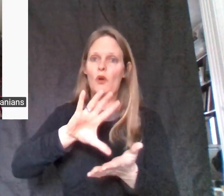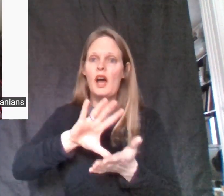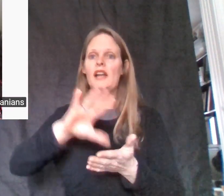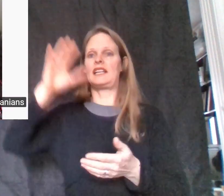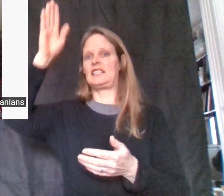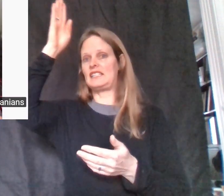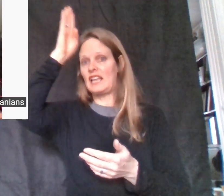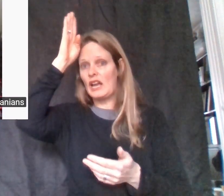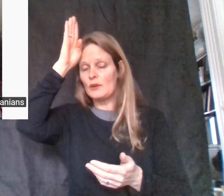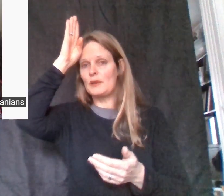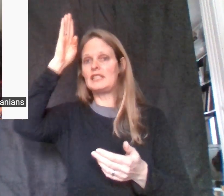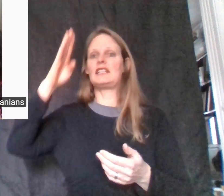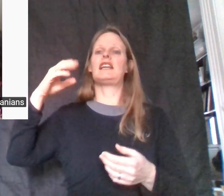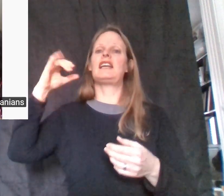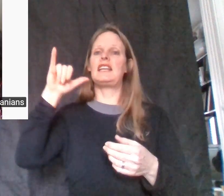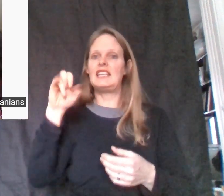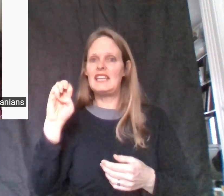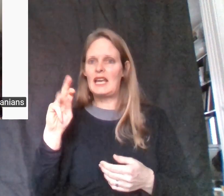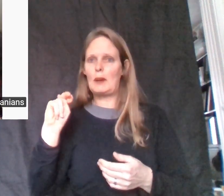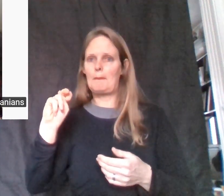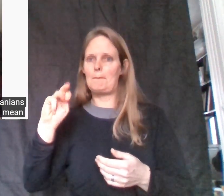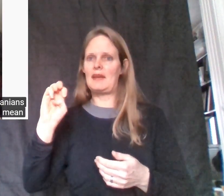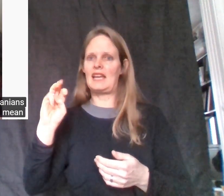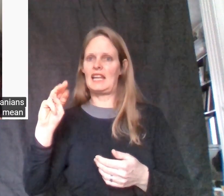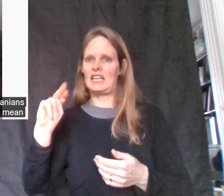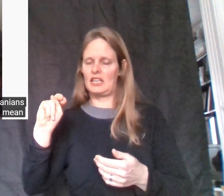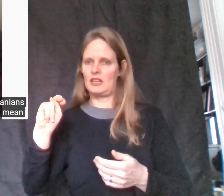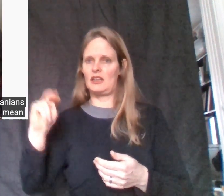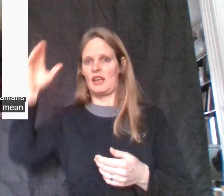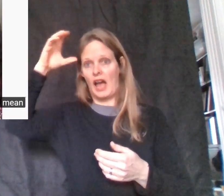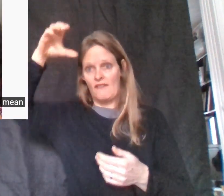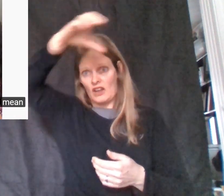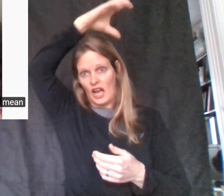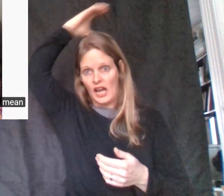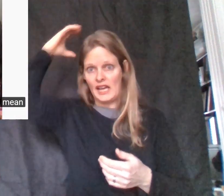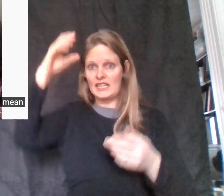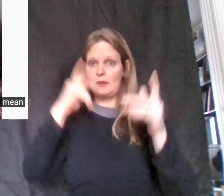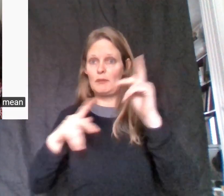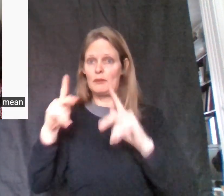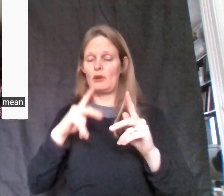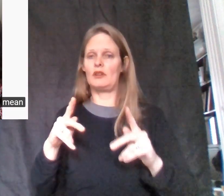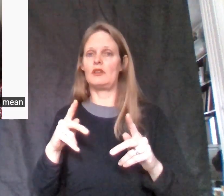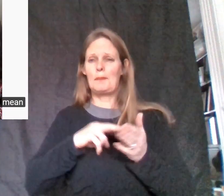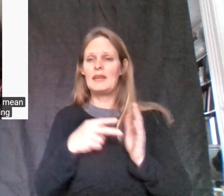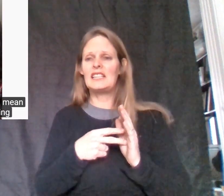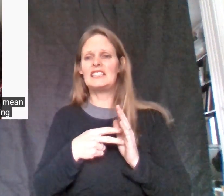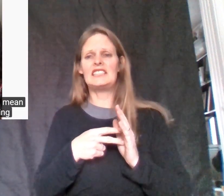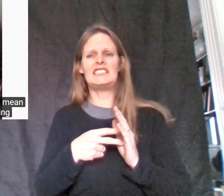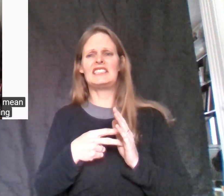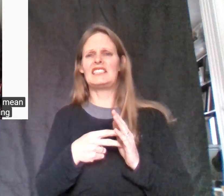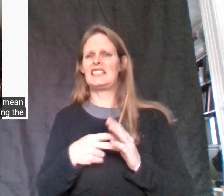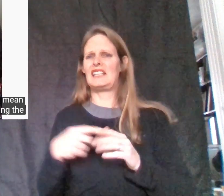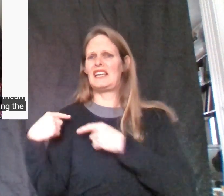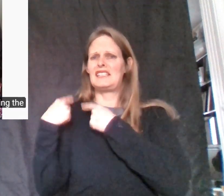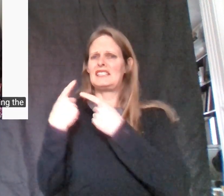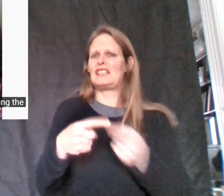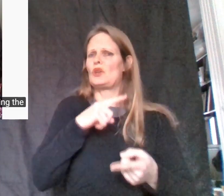Yemenis, Afghanis? I mean, since when did we start mourning the death of a